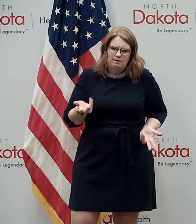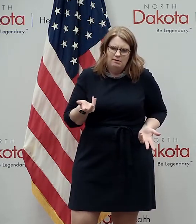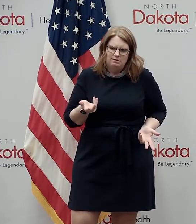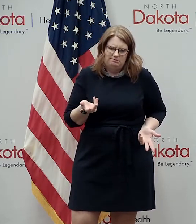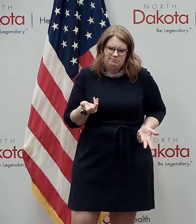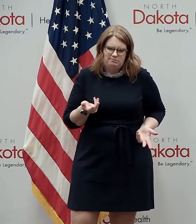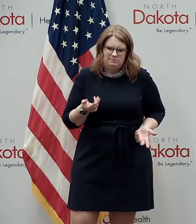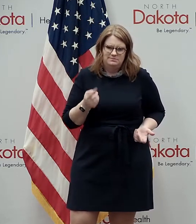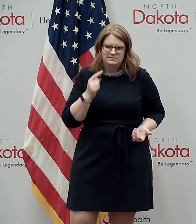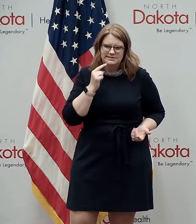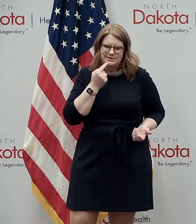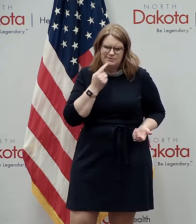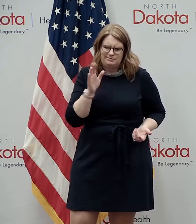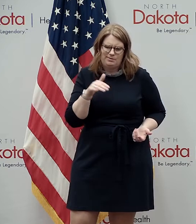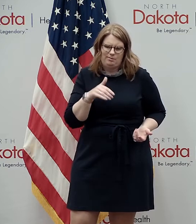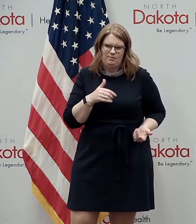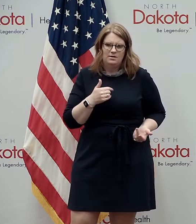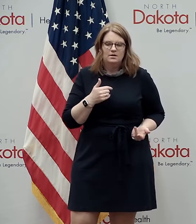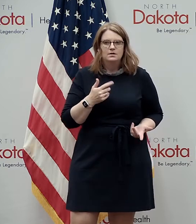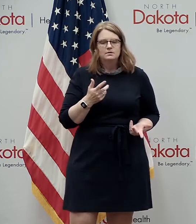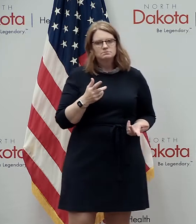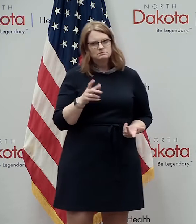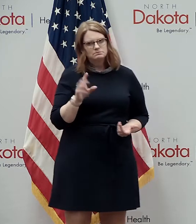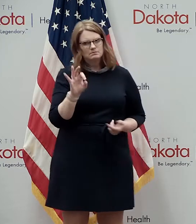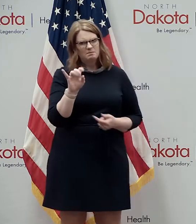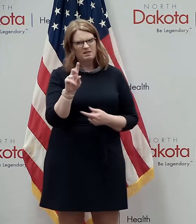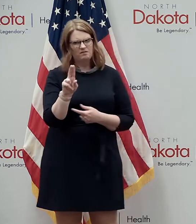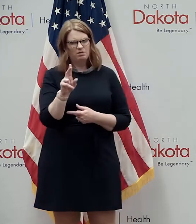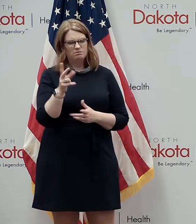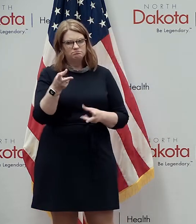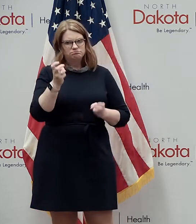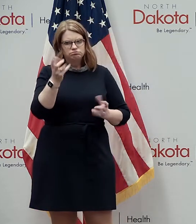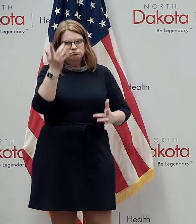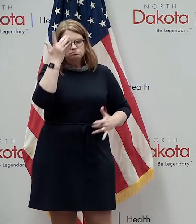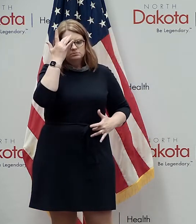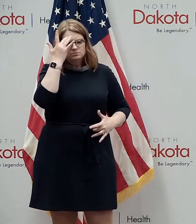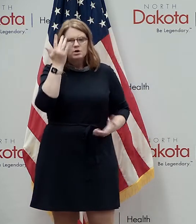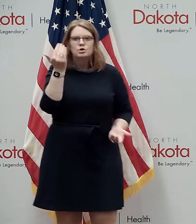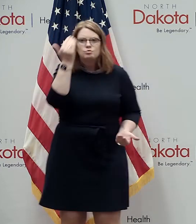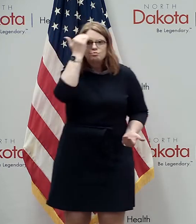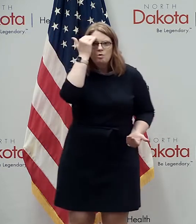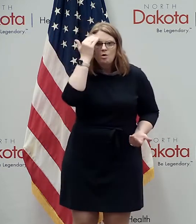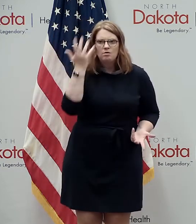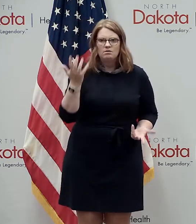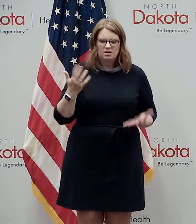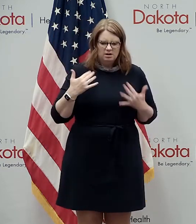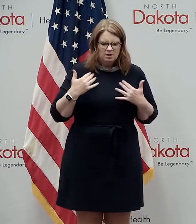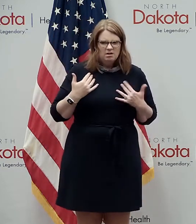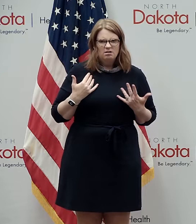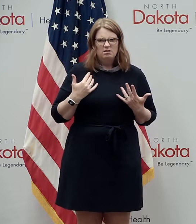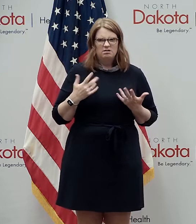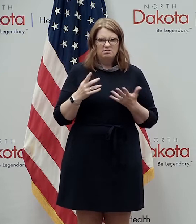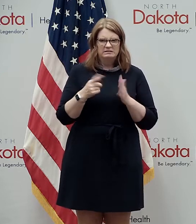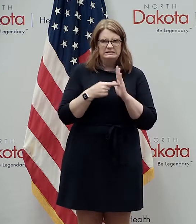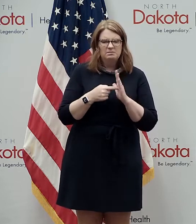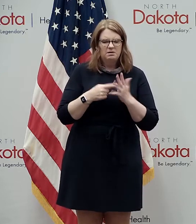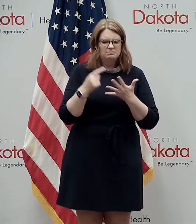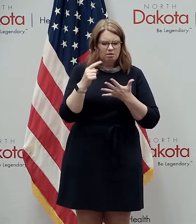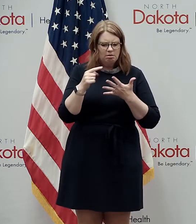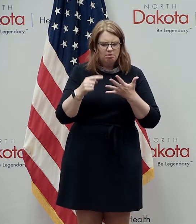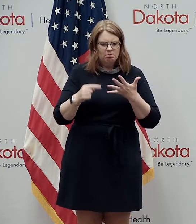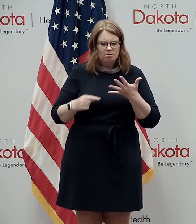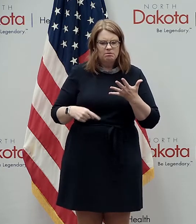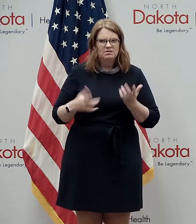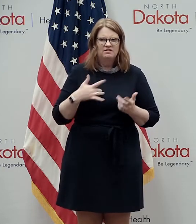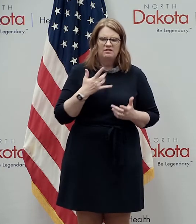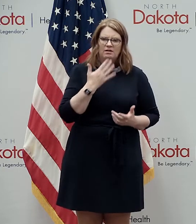but if you have the flu whatever age you are you generally know it because if you have the flu you feel bad you've got flu-like symptoms and